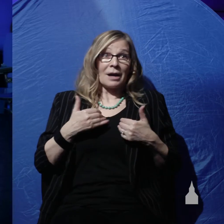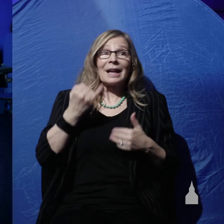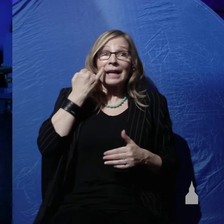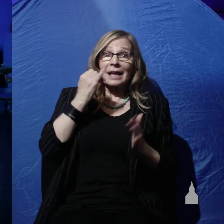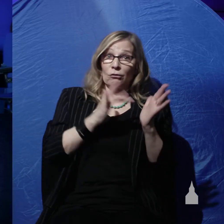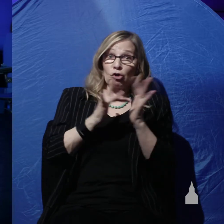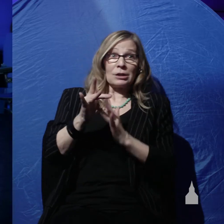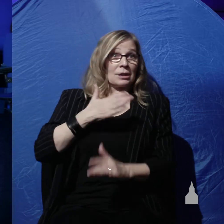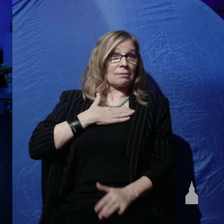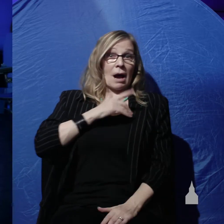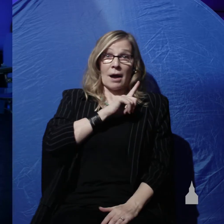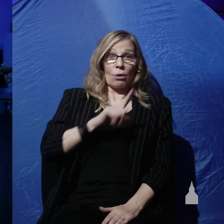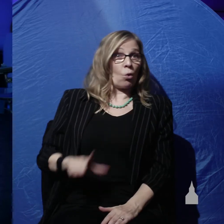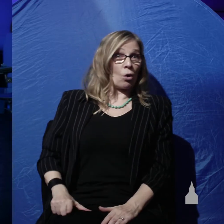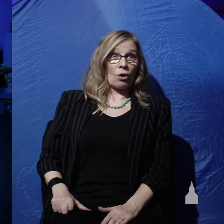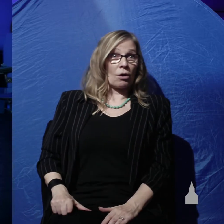I can't have a different view than he had.